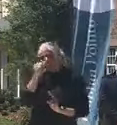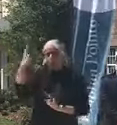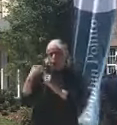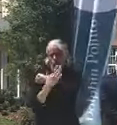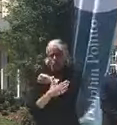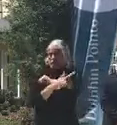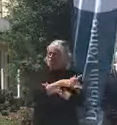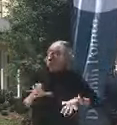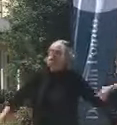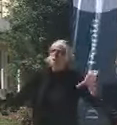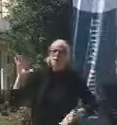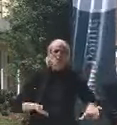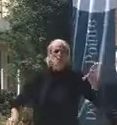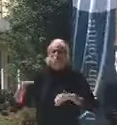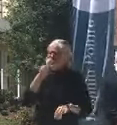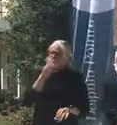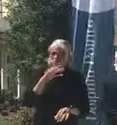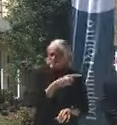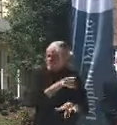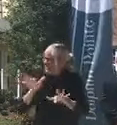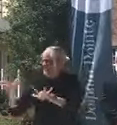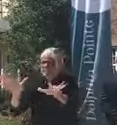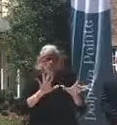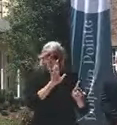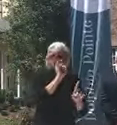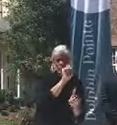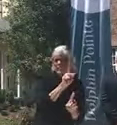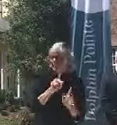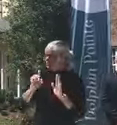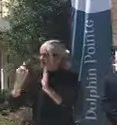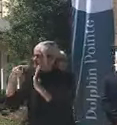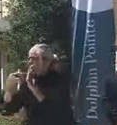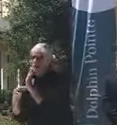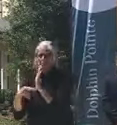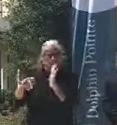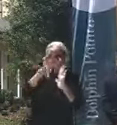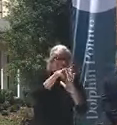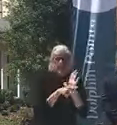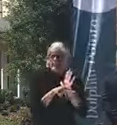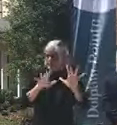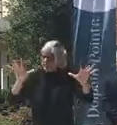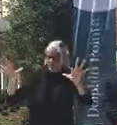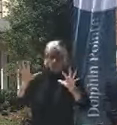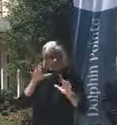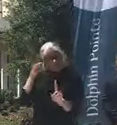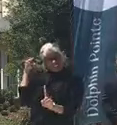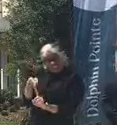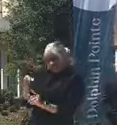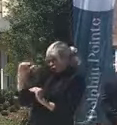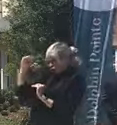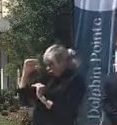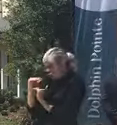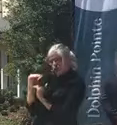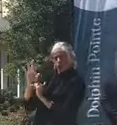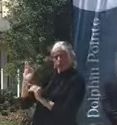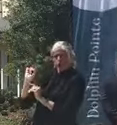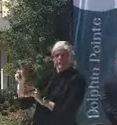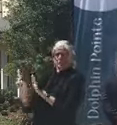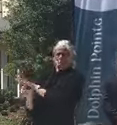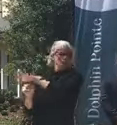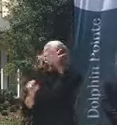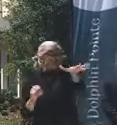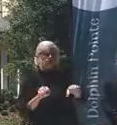the risk and supporting policies that would reduce the risk for our residents of long-term care facilities.